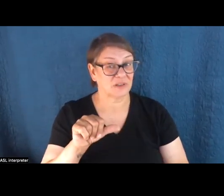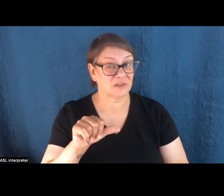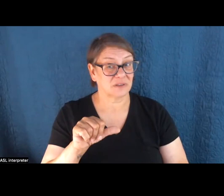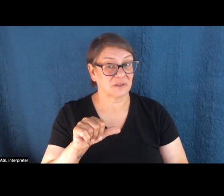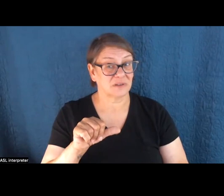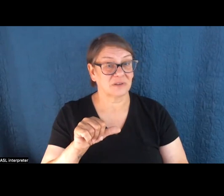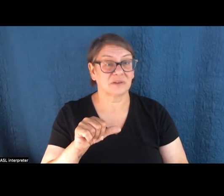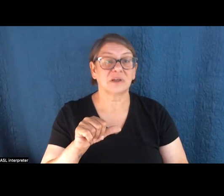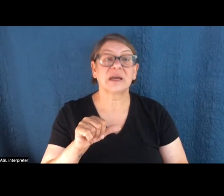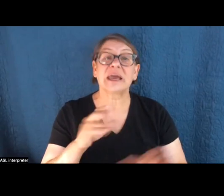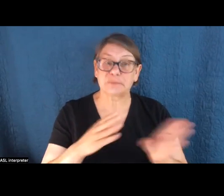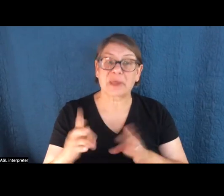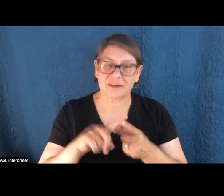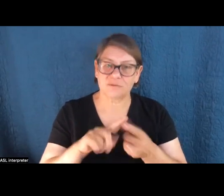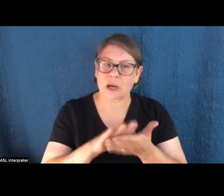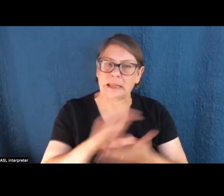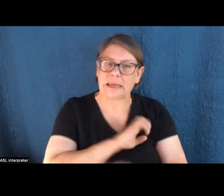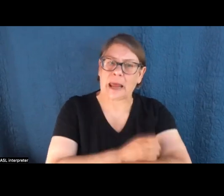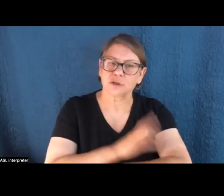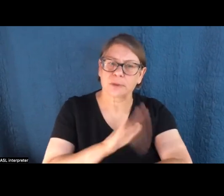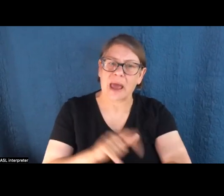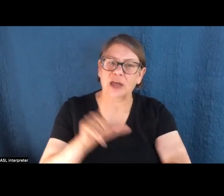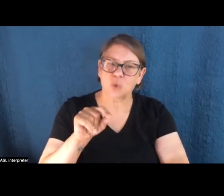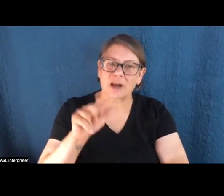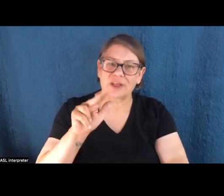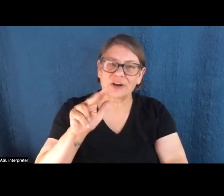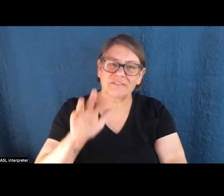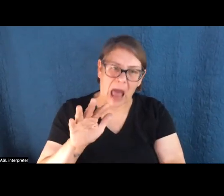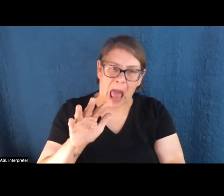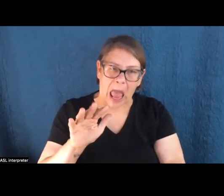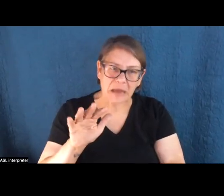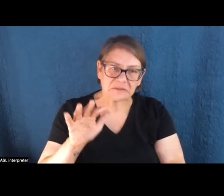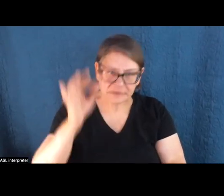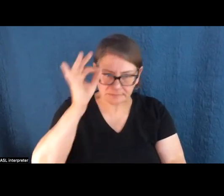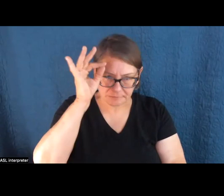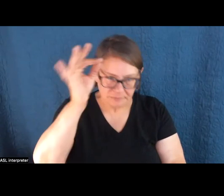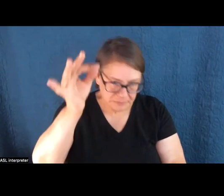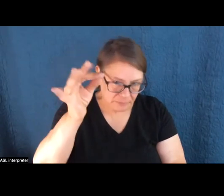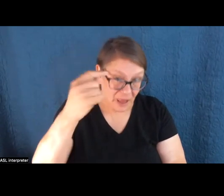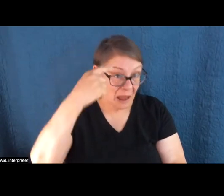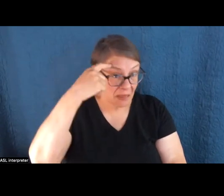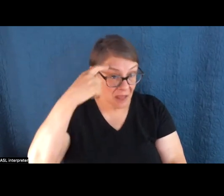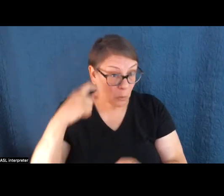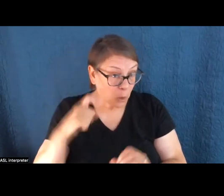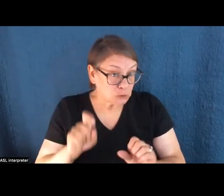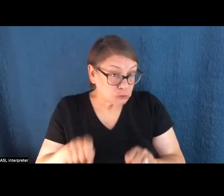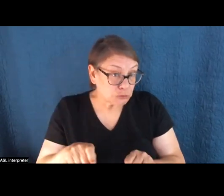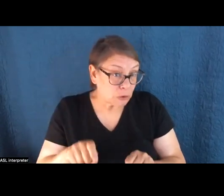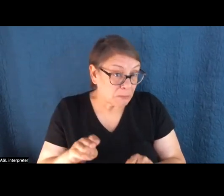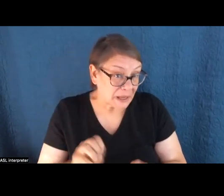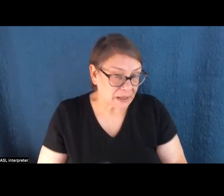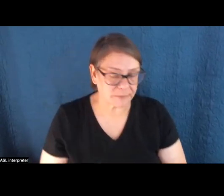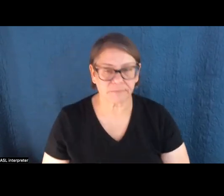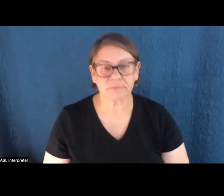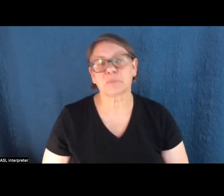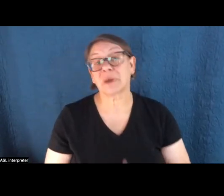clean energy by 2035, which, you as I said, is sort of at the cutting edge of where folks, you know, think we should be. As part of that